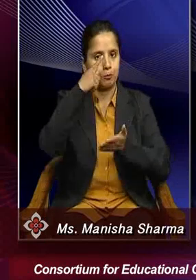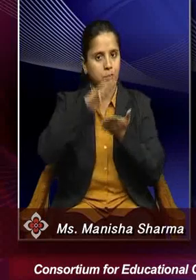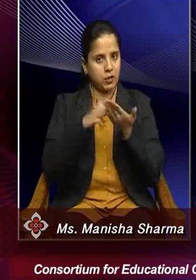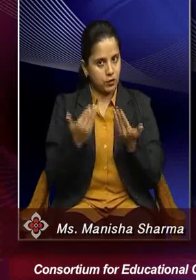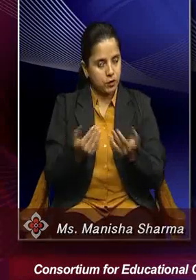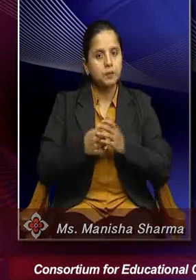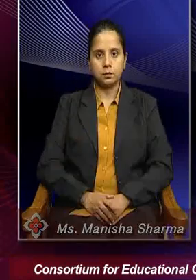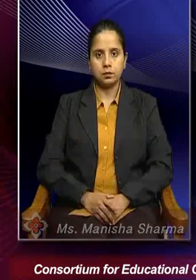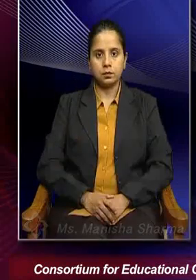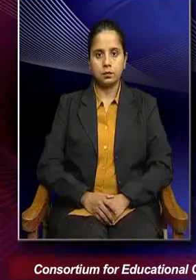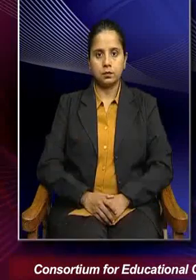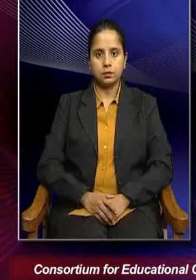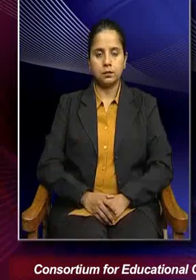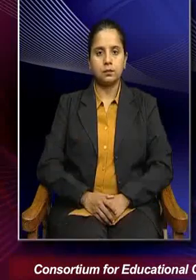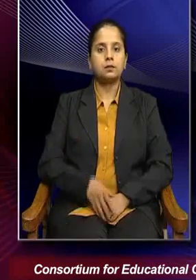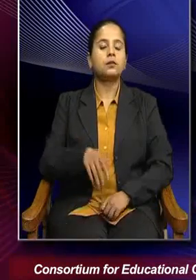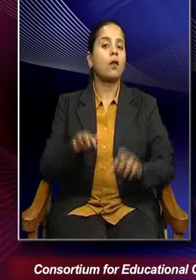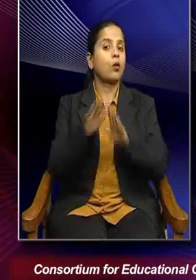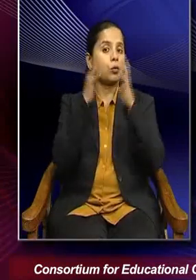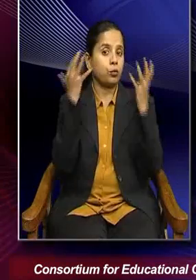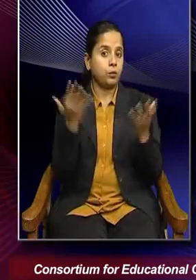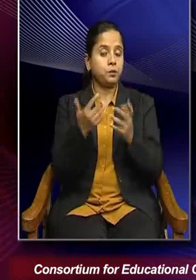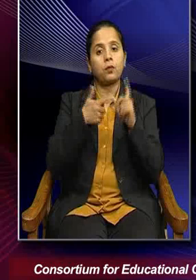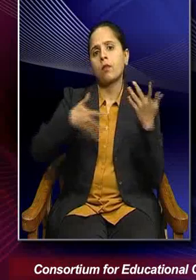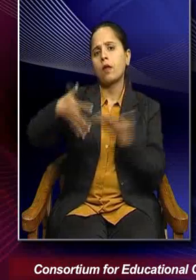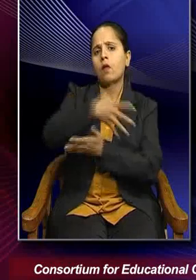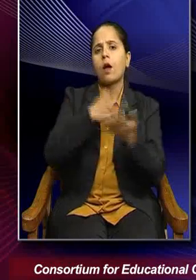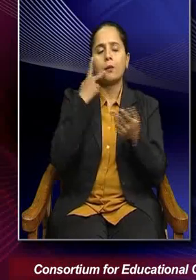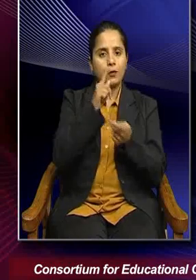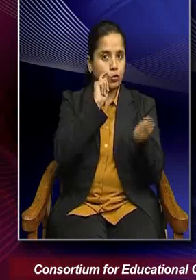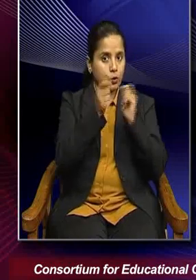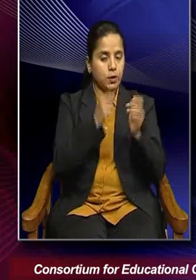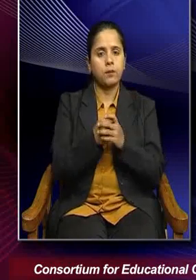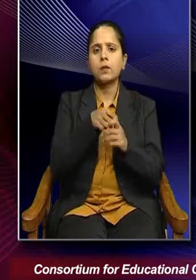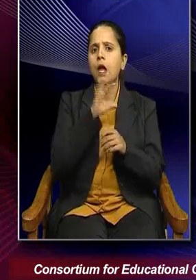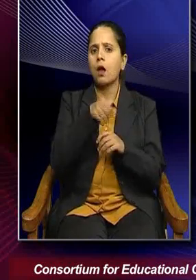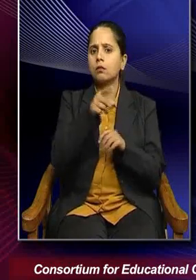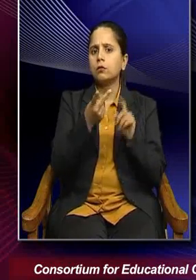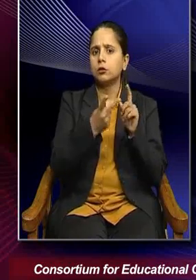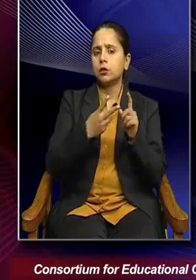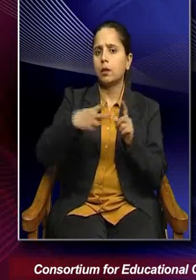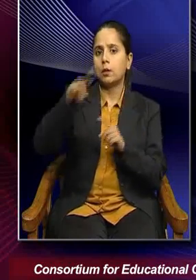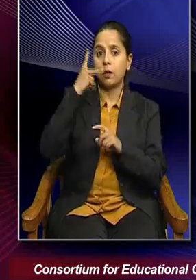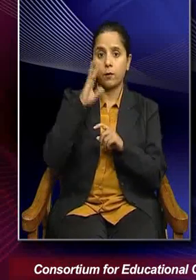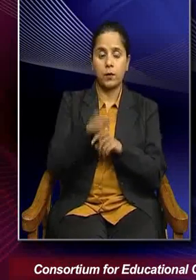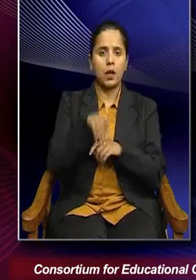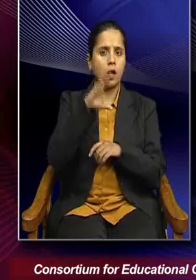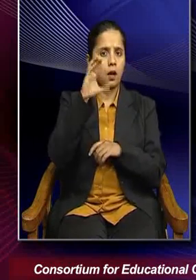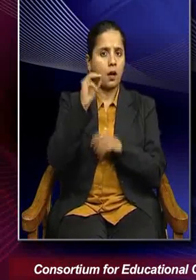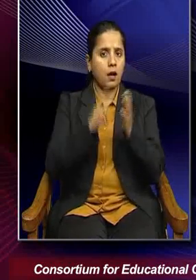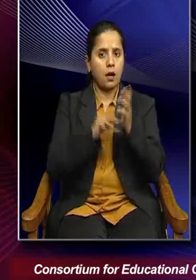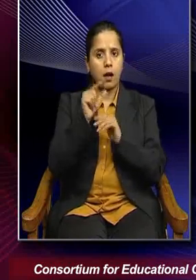Sharma. So global environmental changes actually multiply and compound effect on